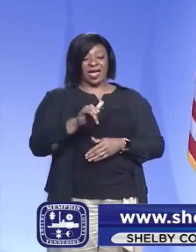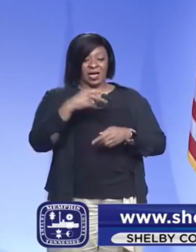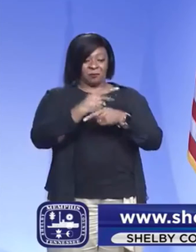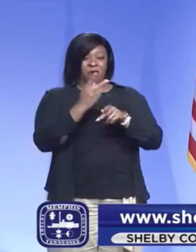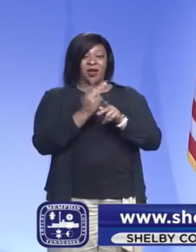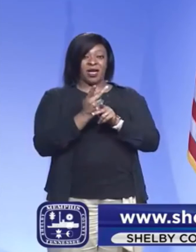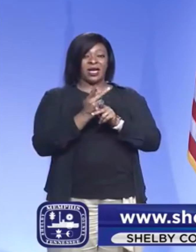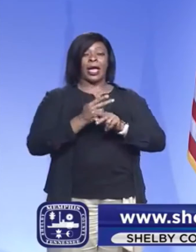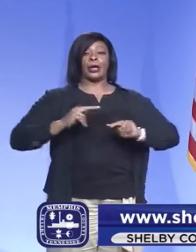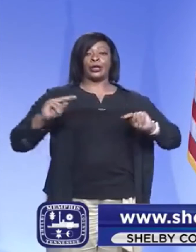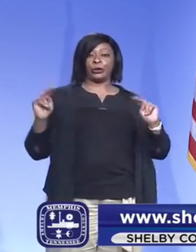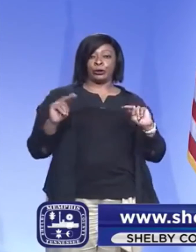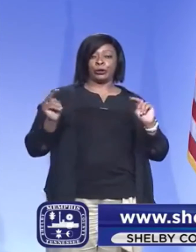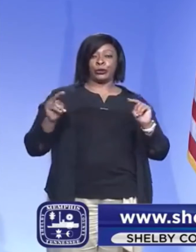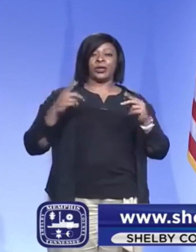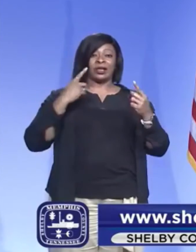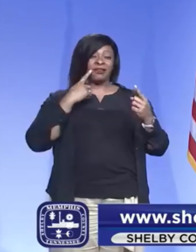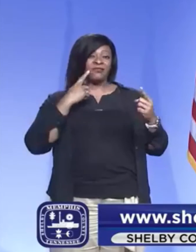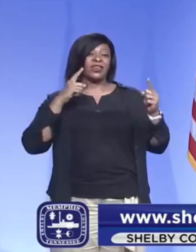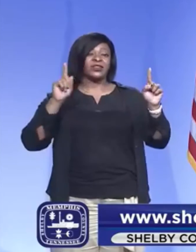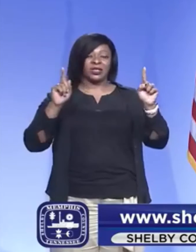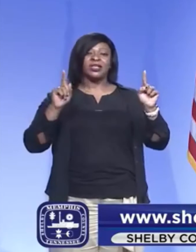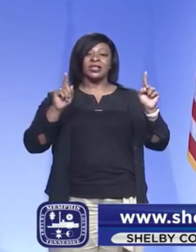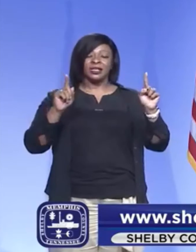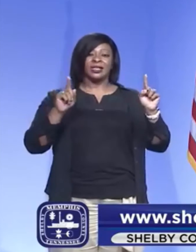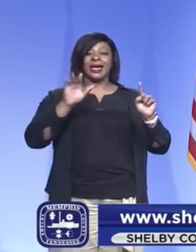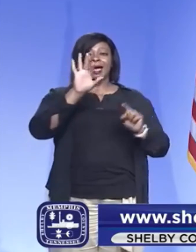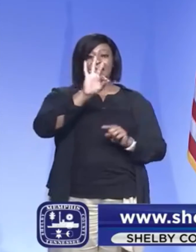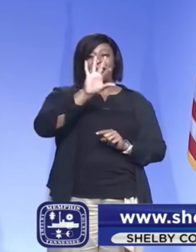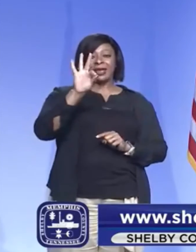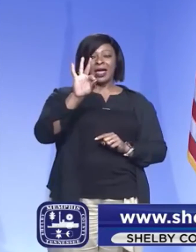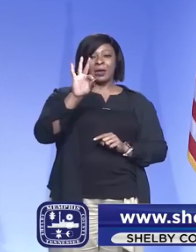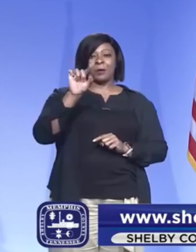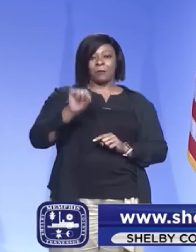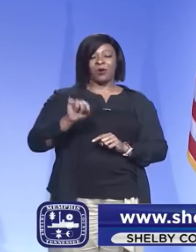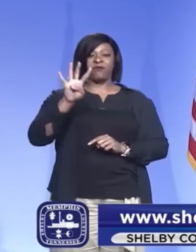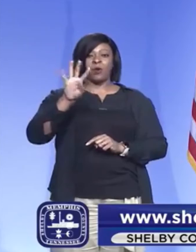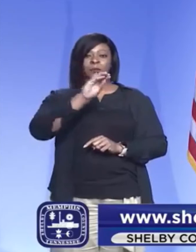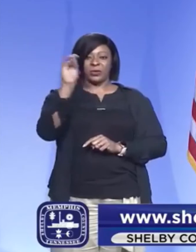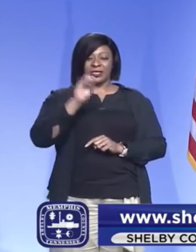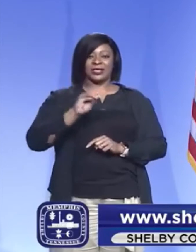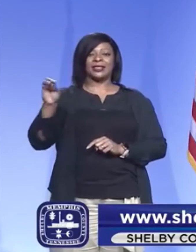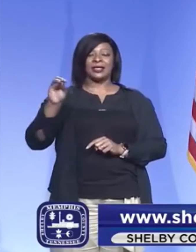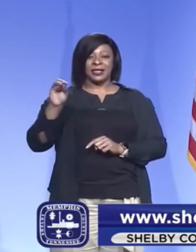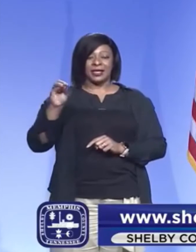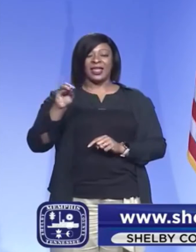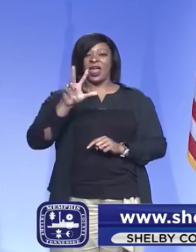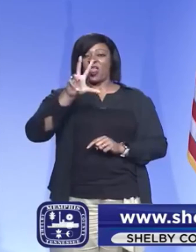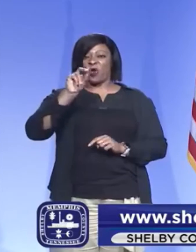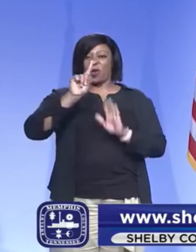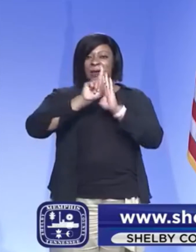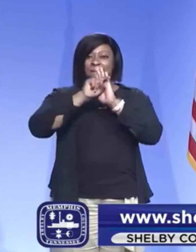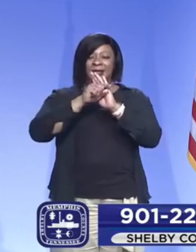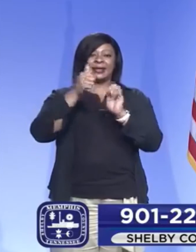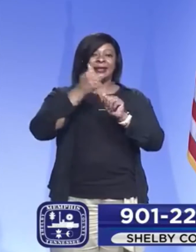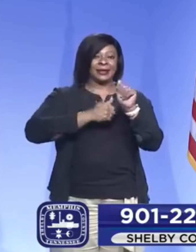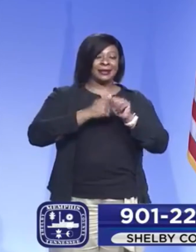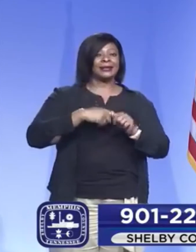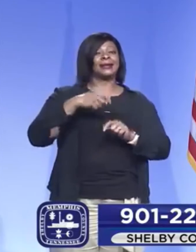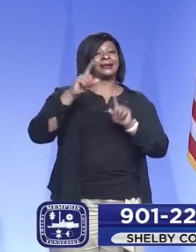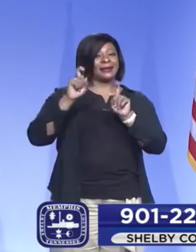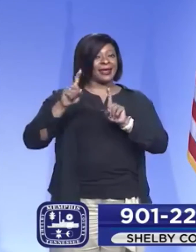neutralization effectiveness was 99.4% in 30 minutes per test results.